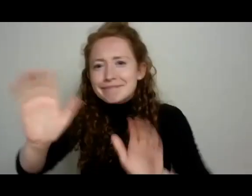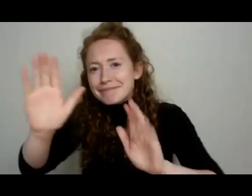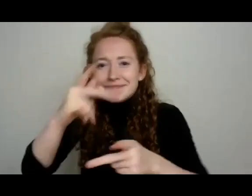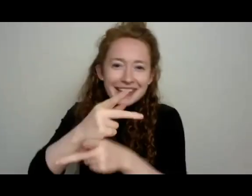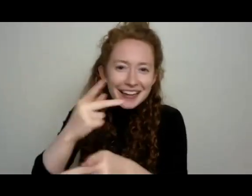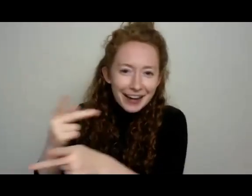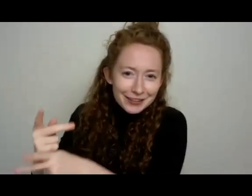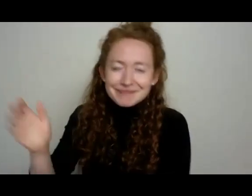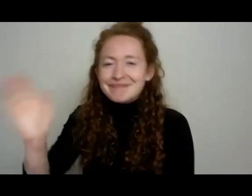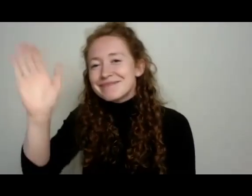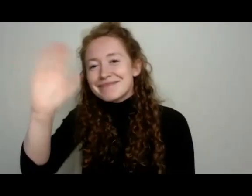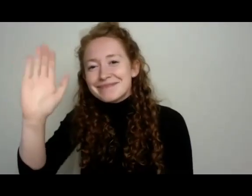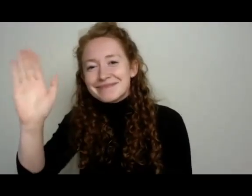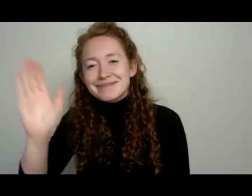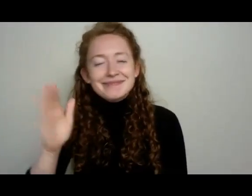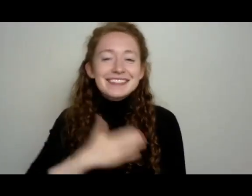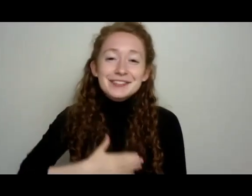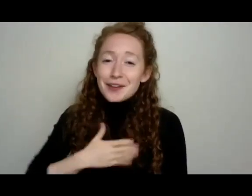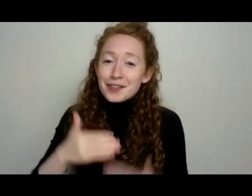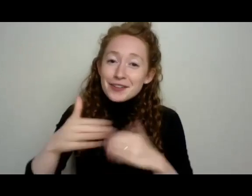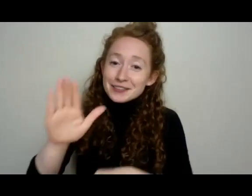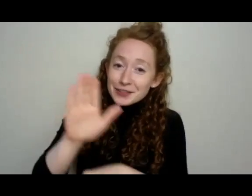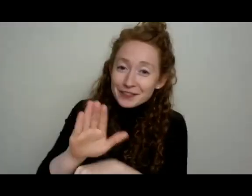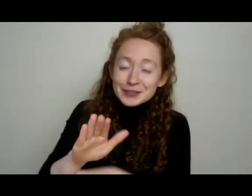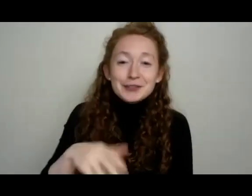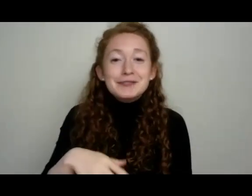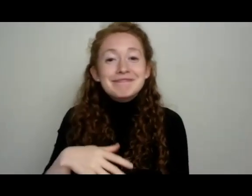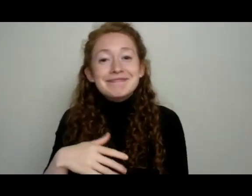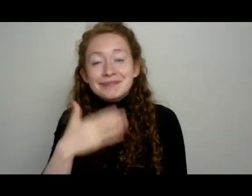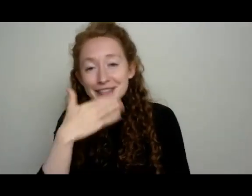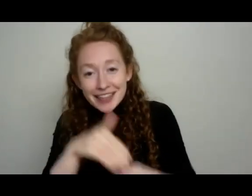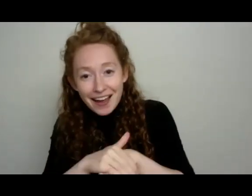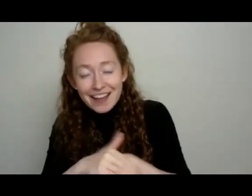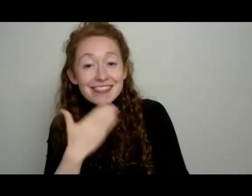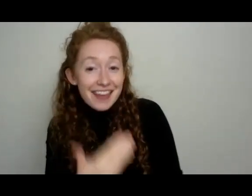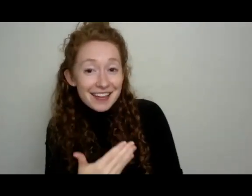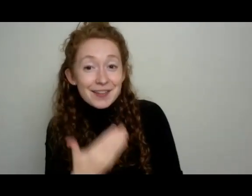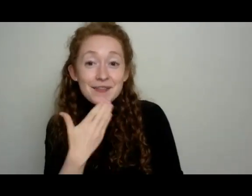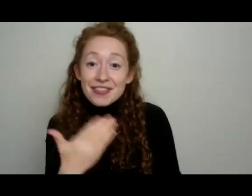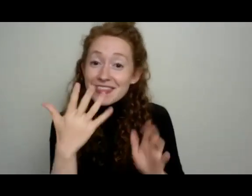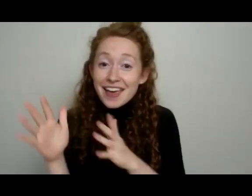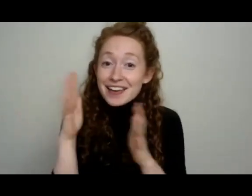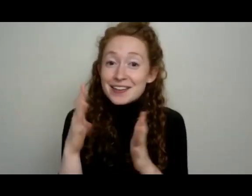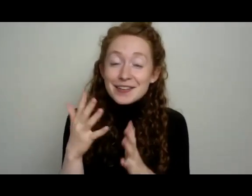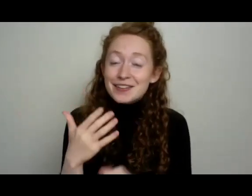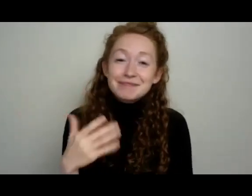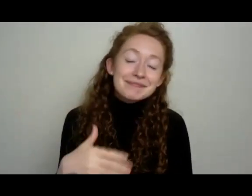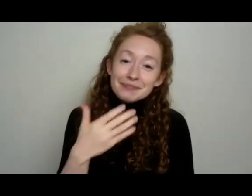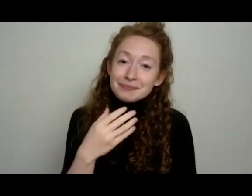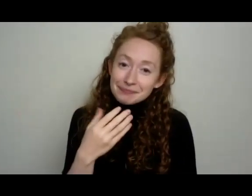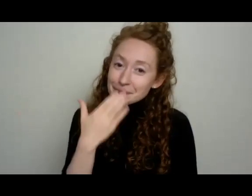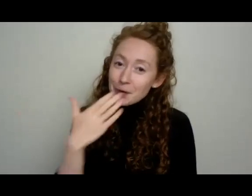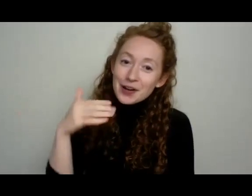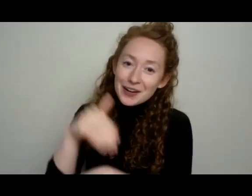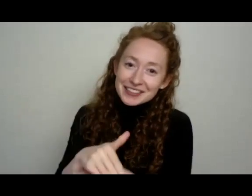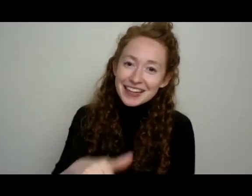Cacophony. Good night, friends. Have a good night. Bye. Thank you. Thank you. Thanks, Petra.